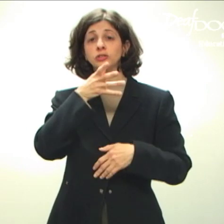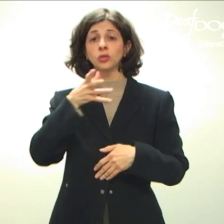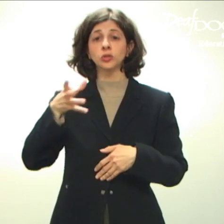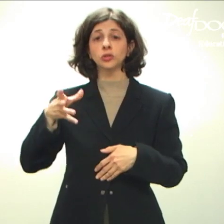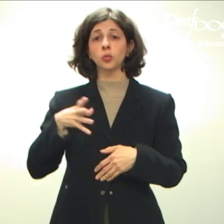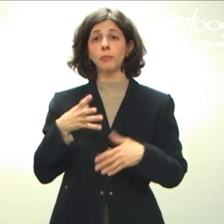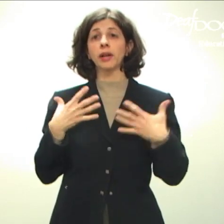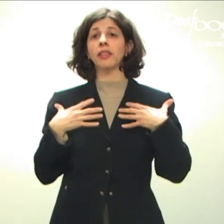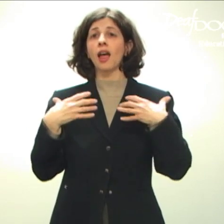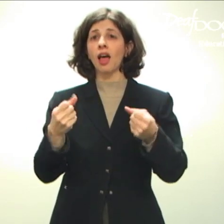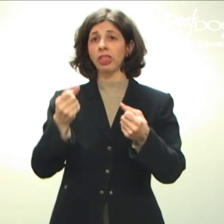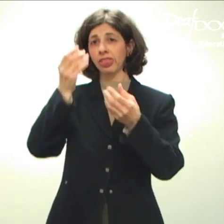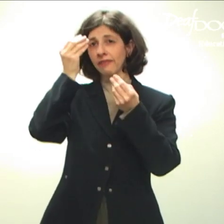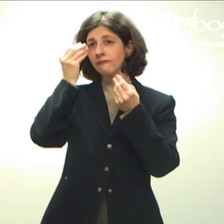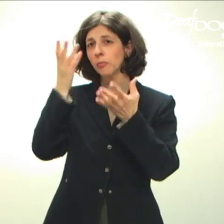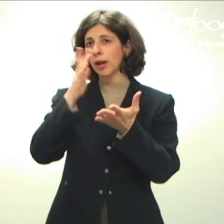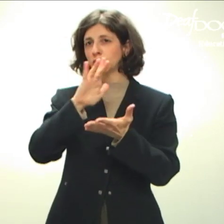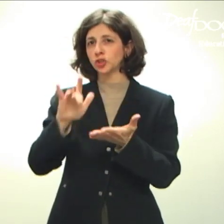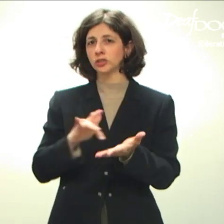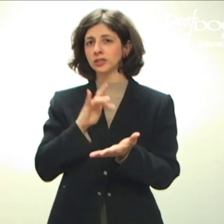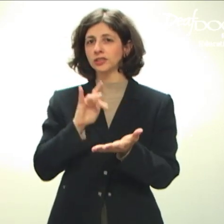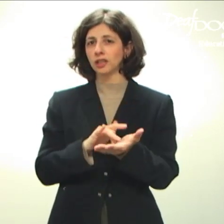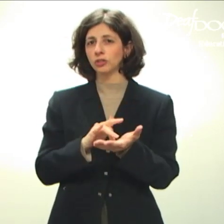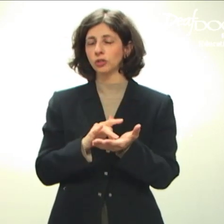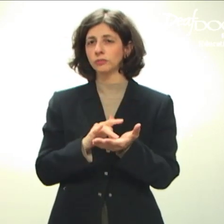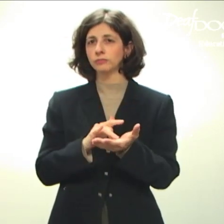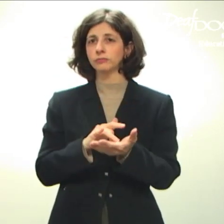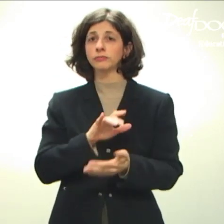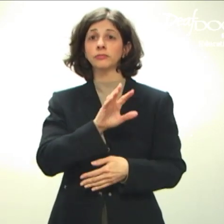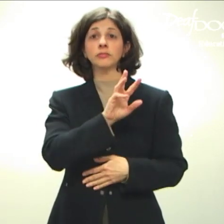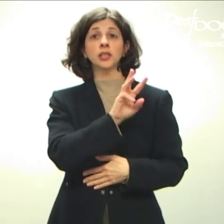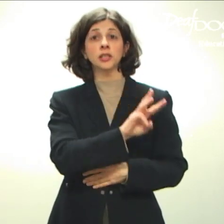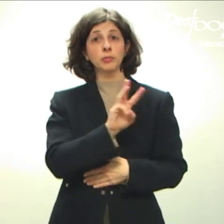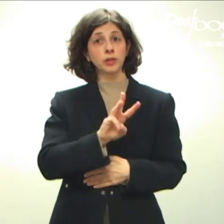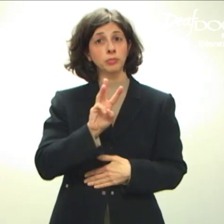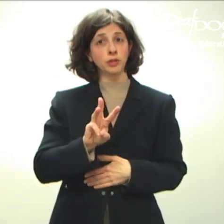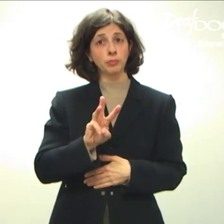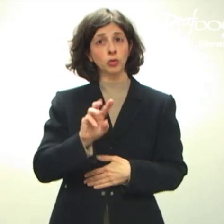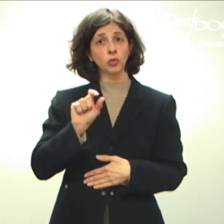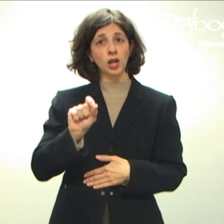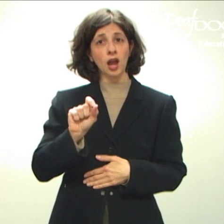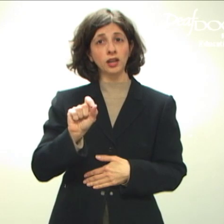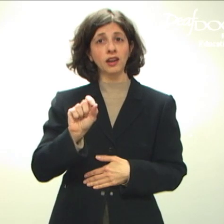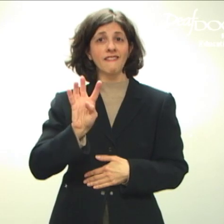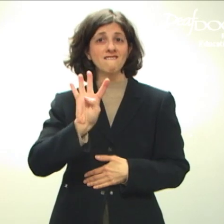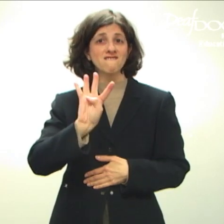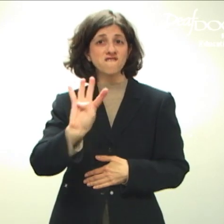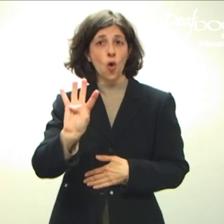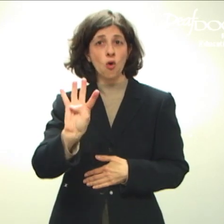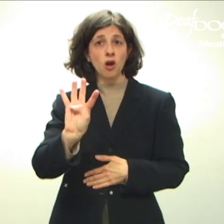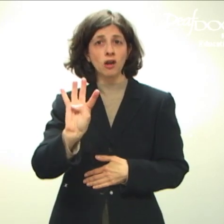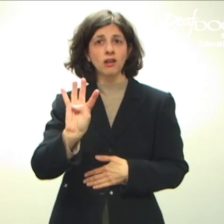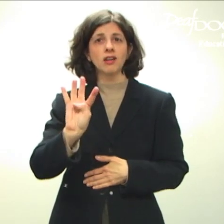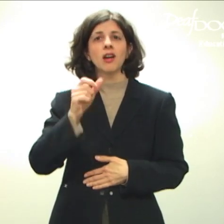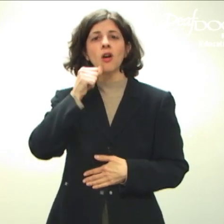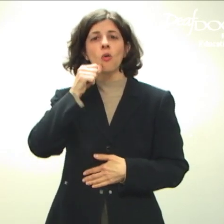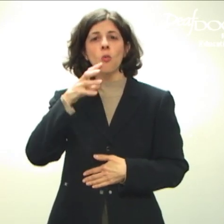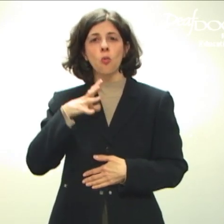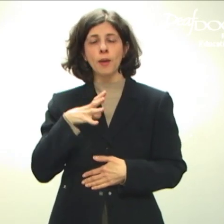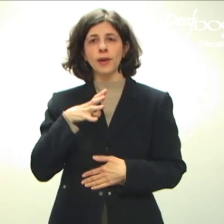Women's Health Information Center, www.forwomen